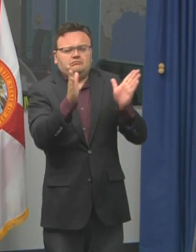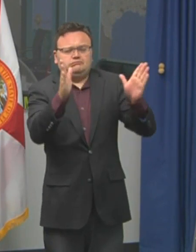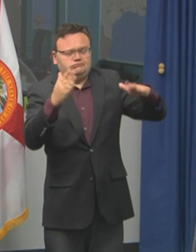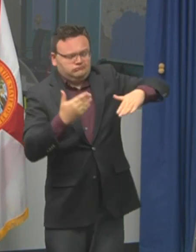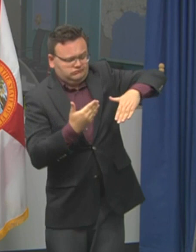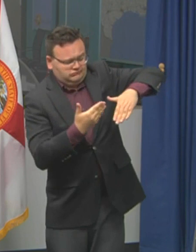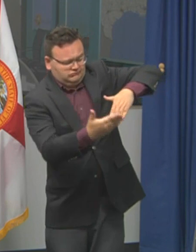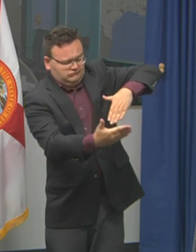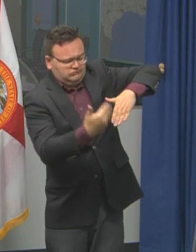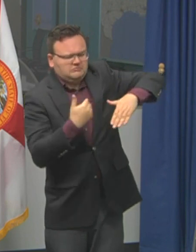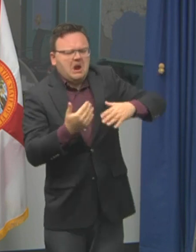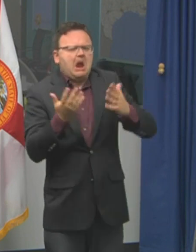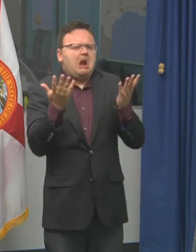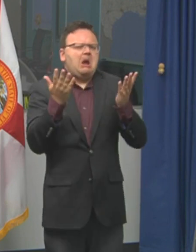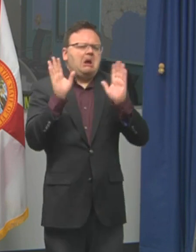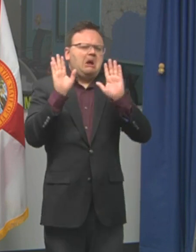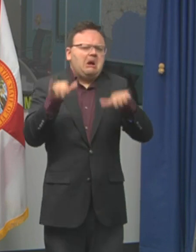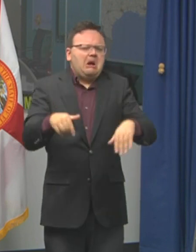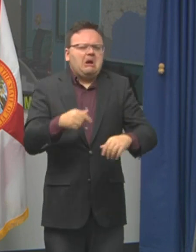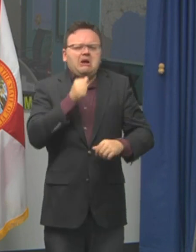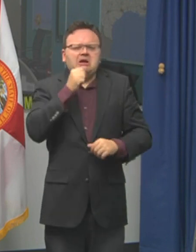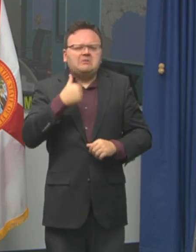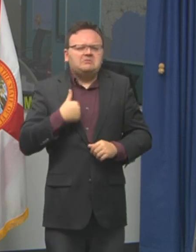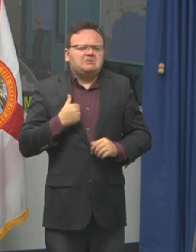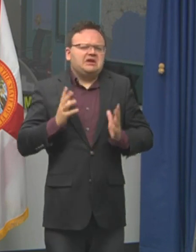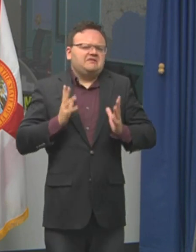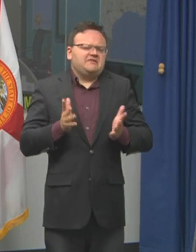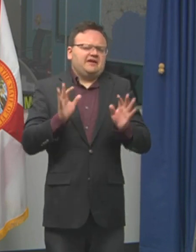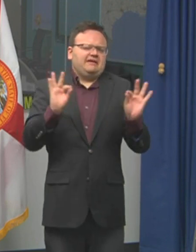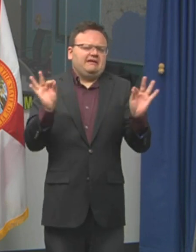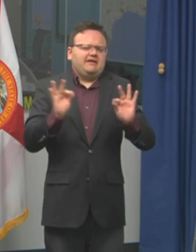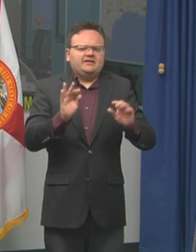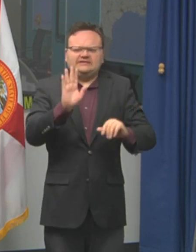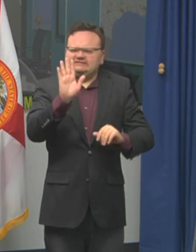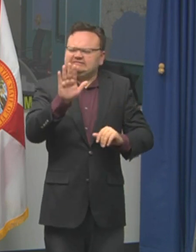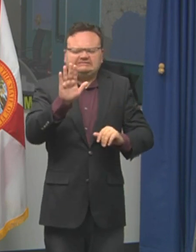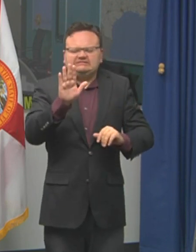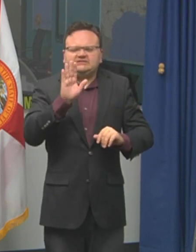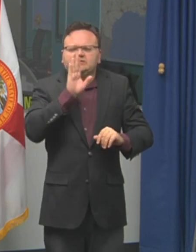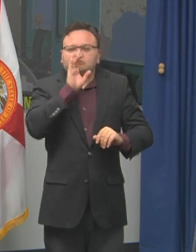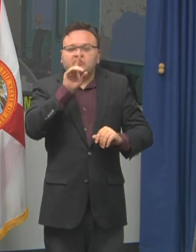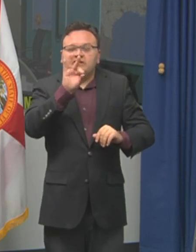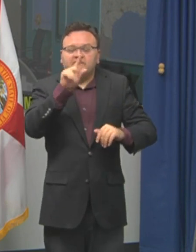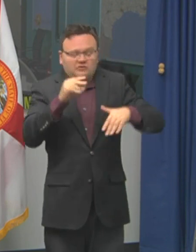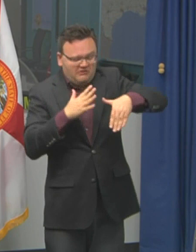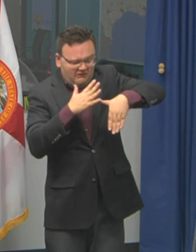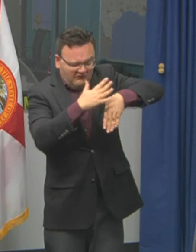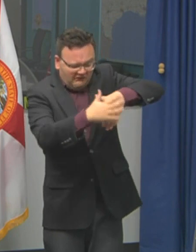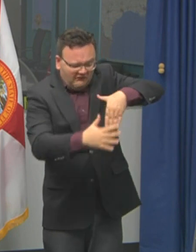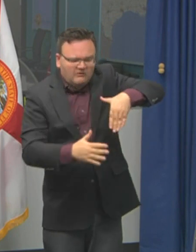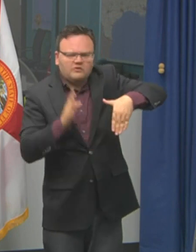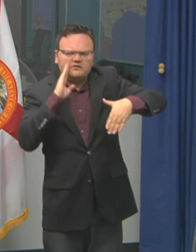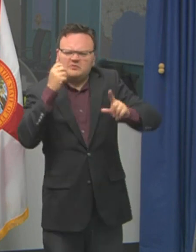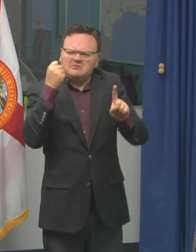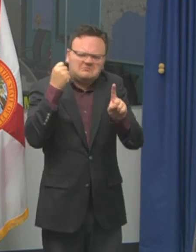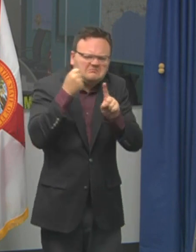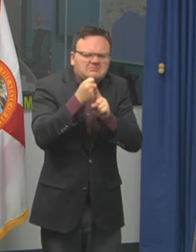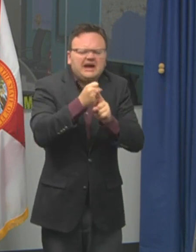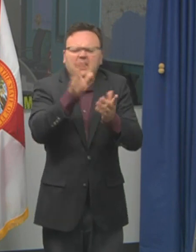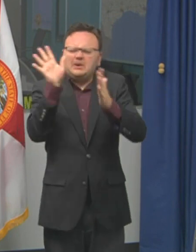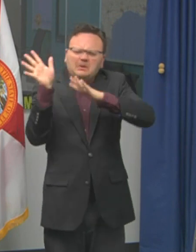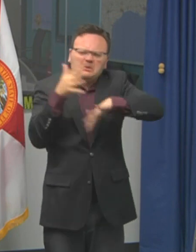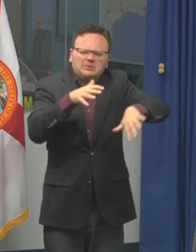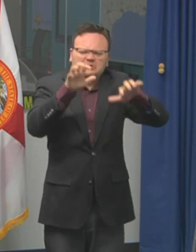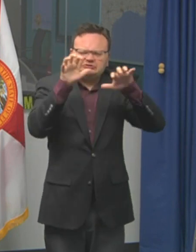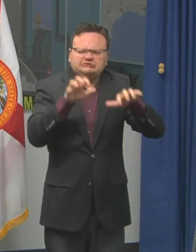well outside that area. And if you look at how the storm is, it's incredibly lopsided to the east. So most of the